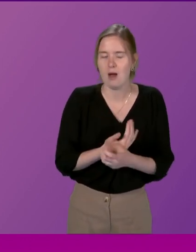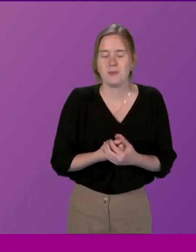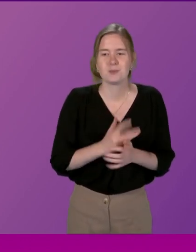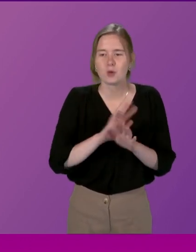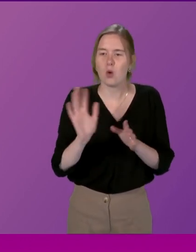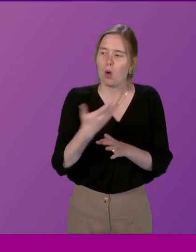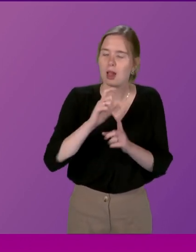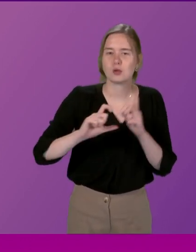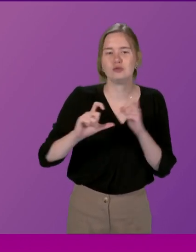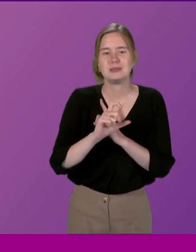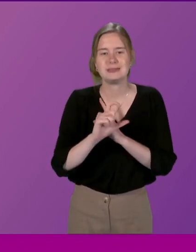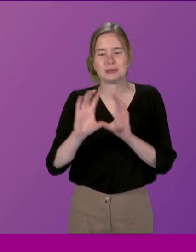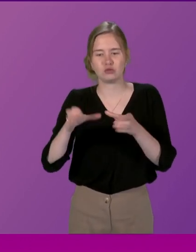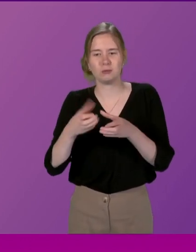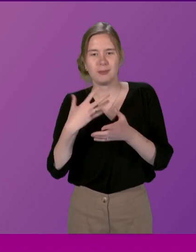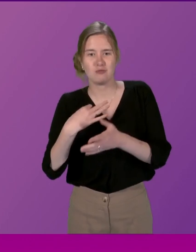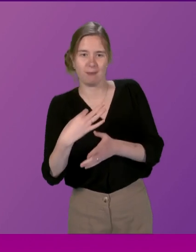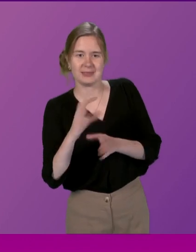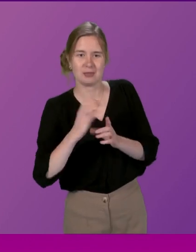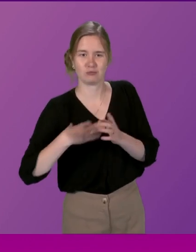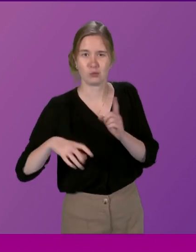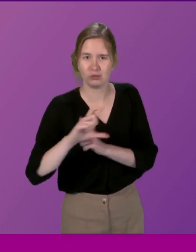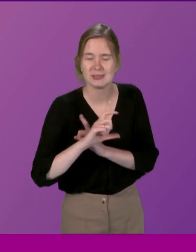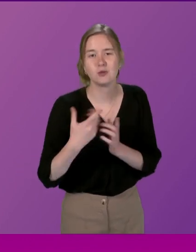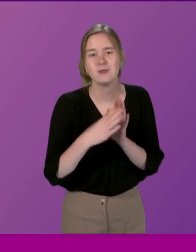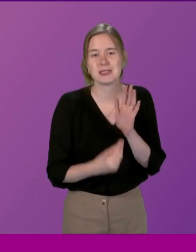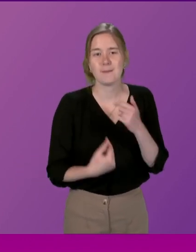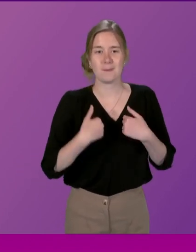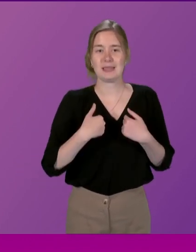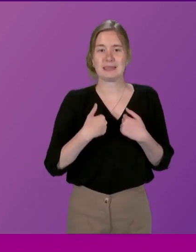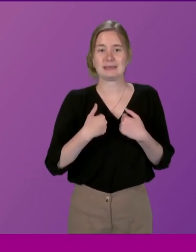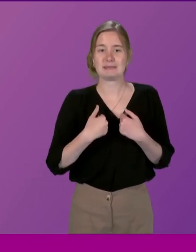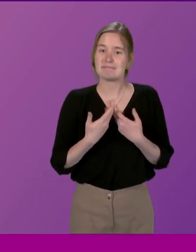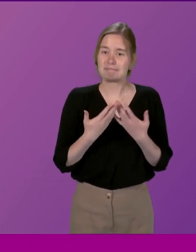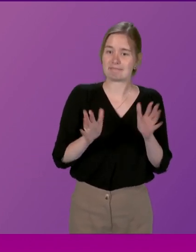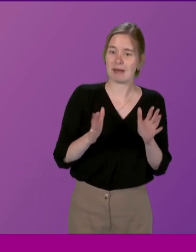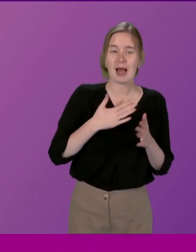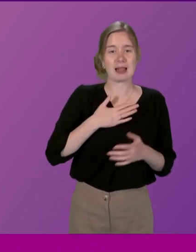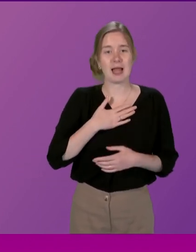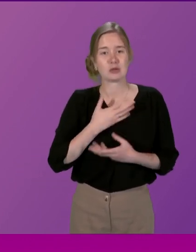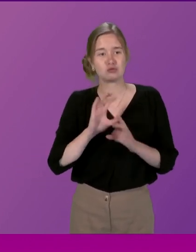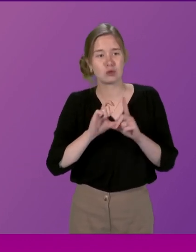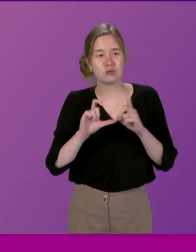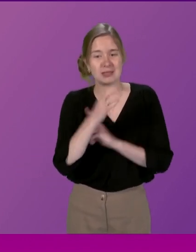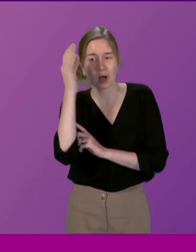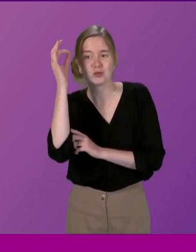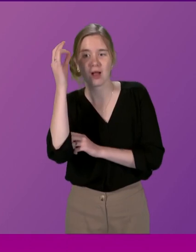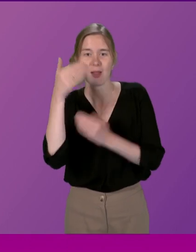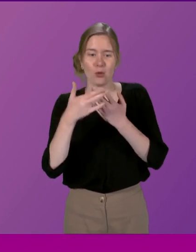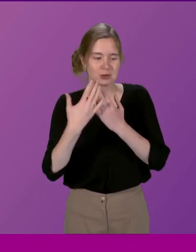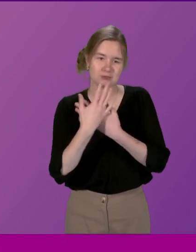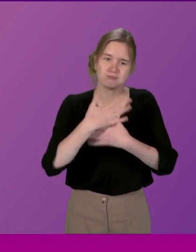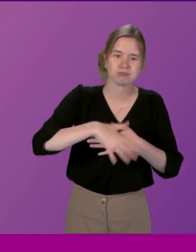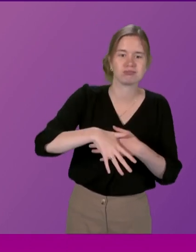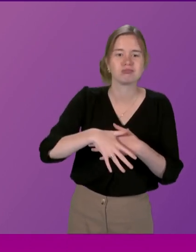every community group is representative of its community for example I am generally a fan of community councils which are the most grassroots